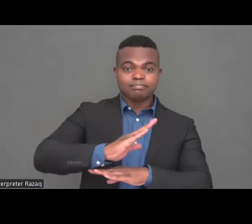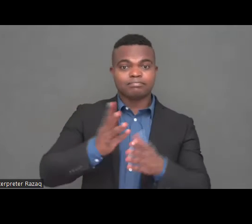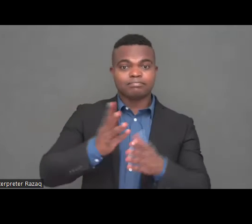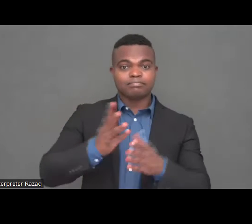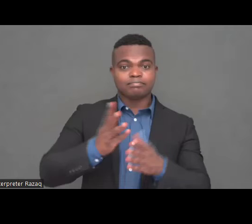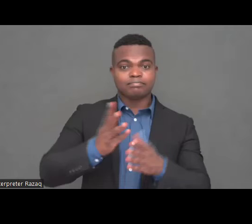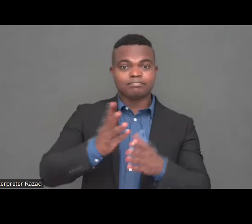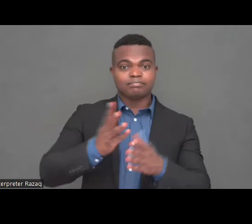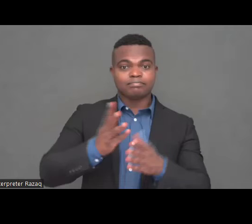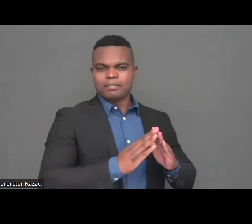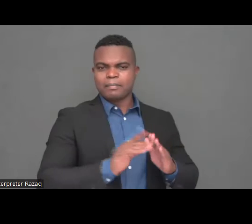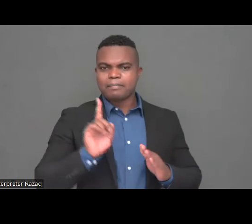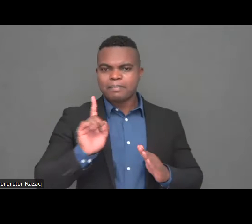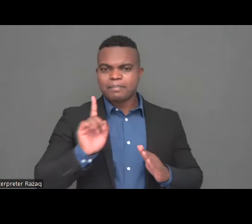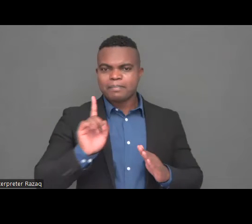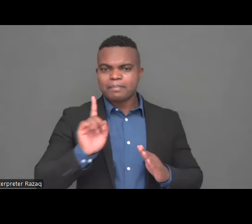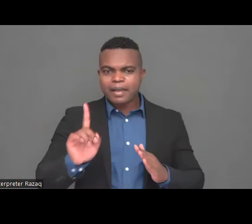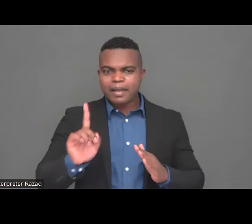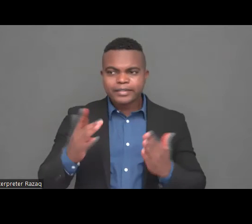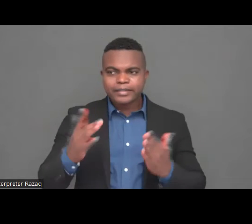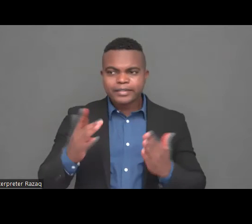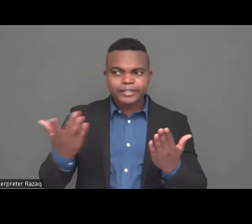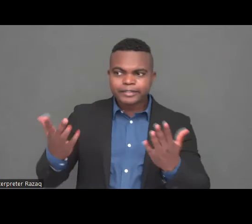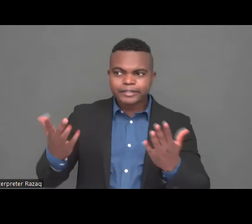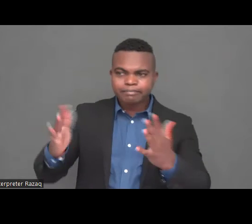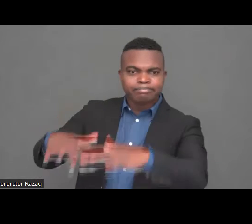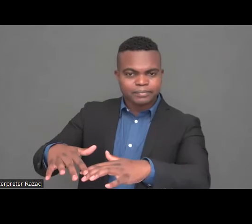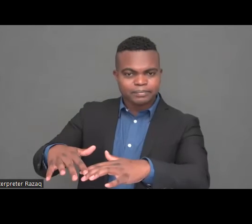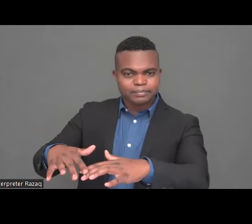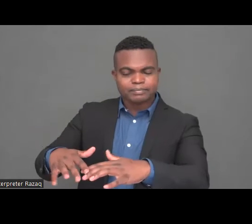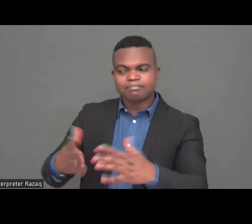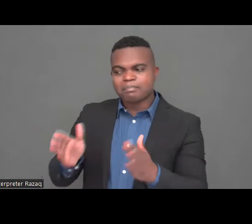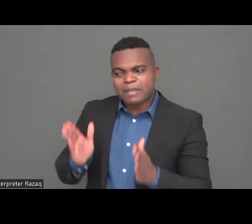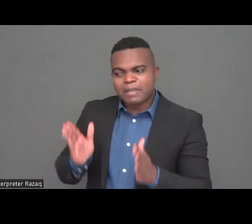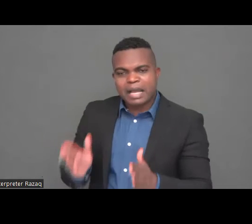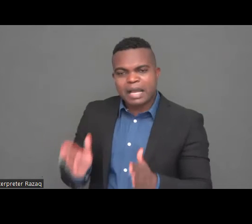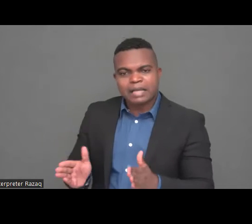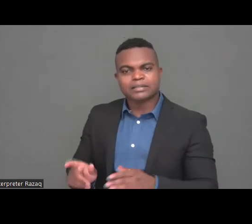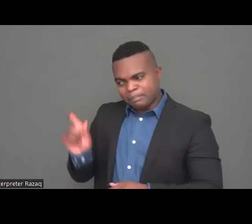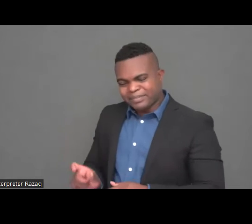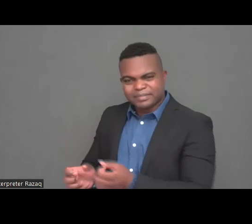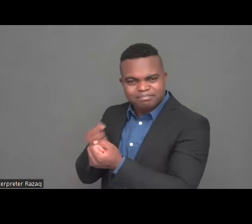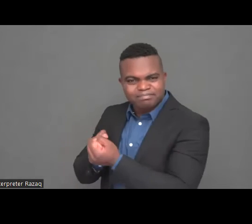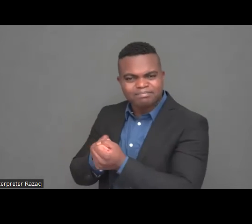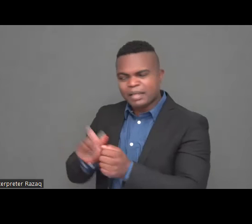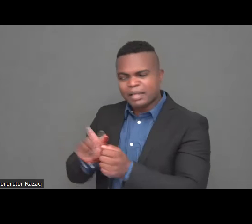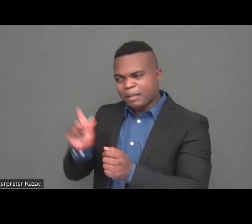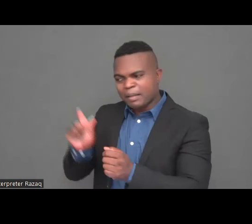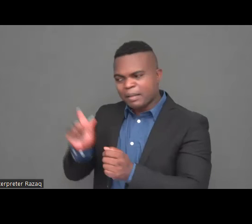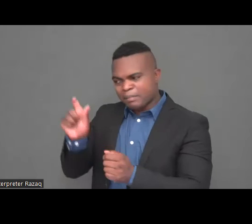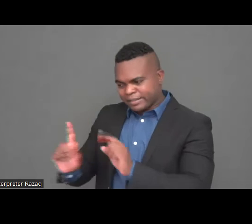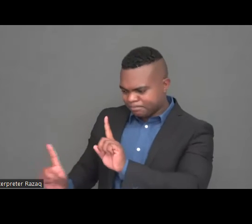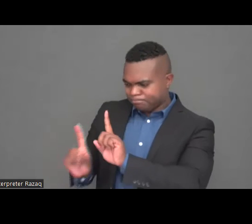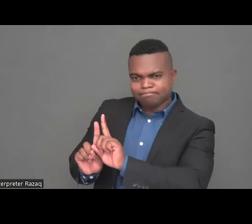says that because of her son's autism, she can